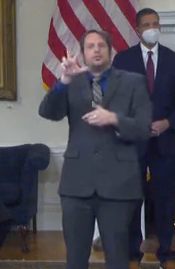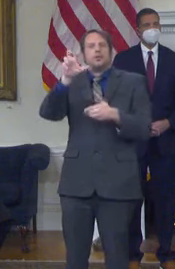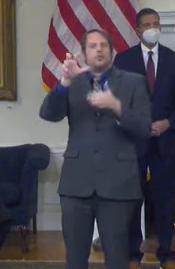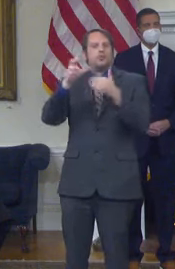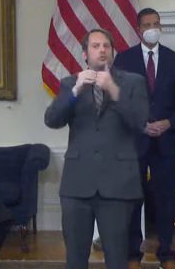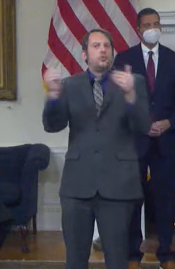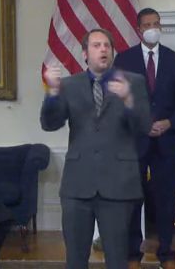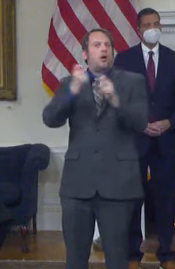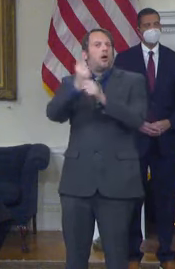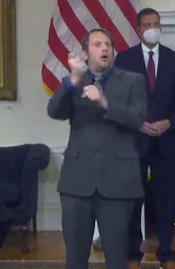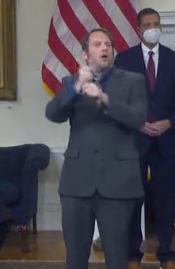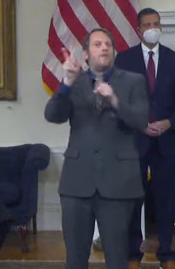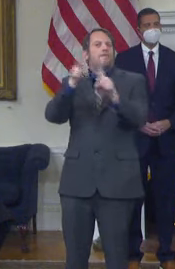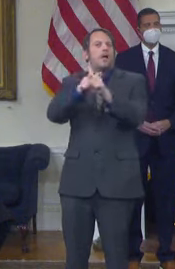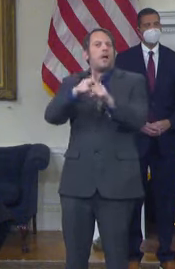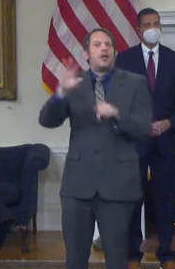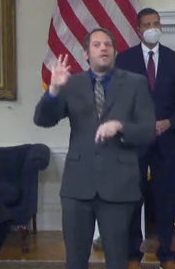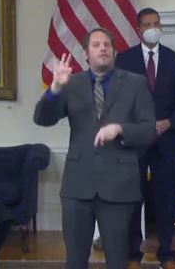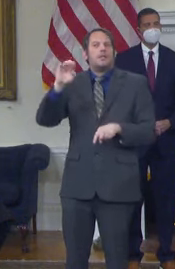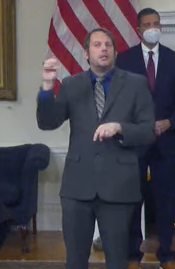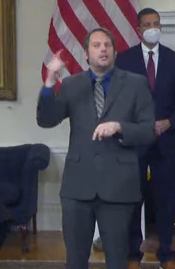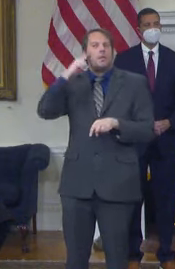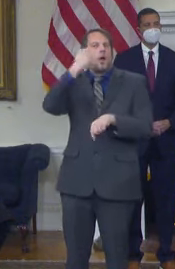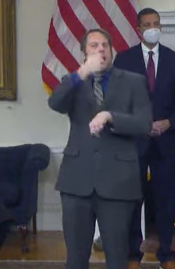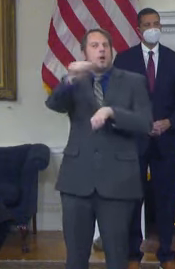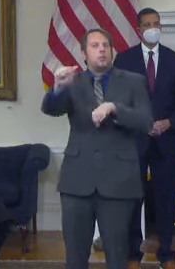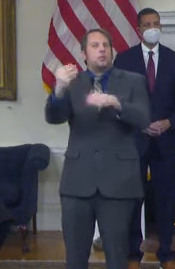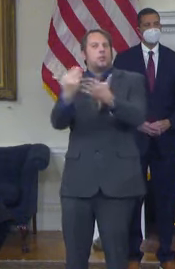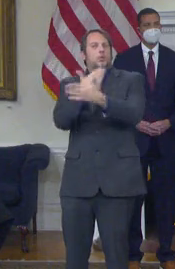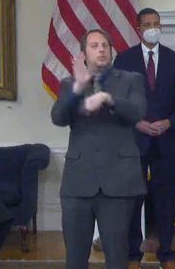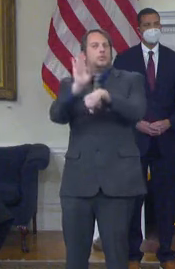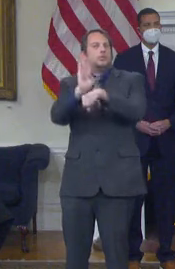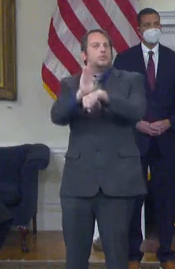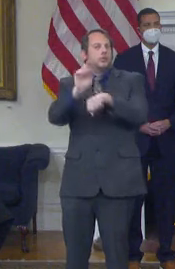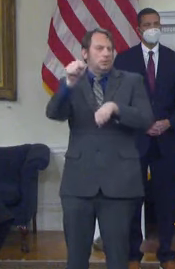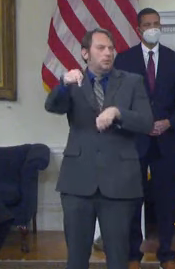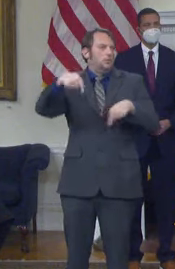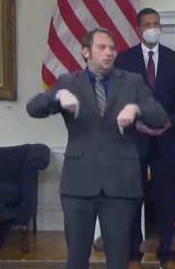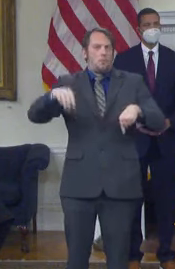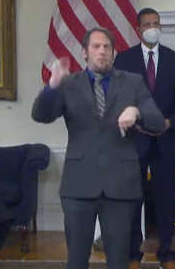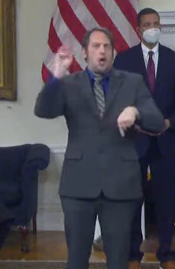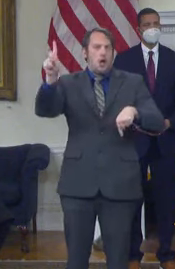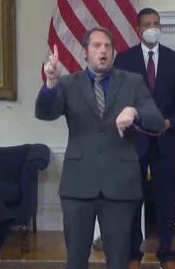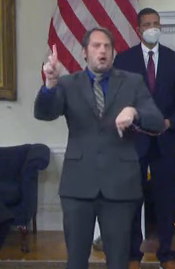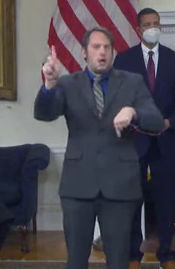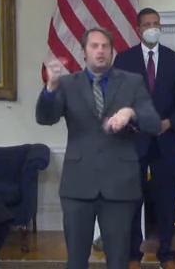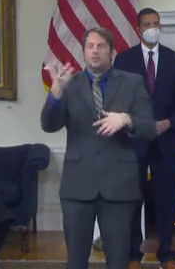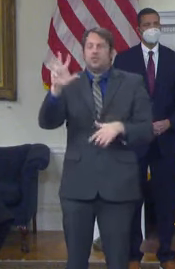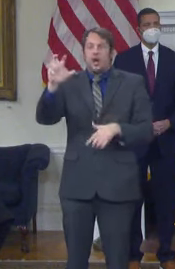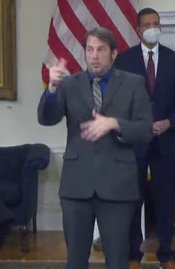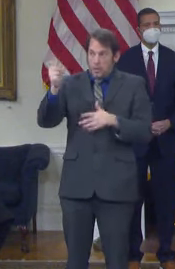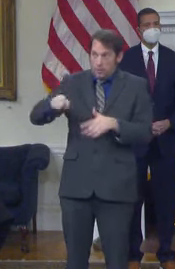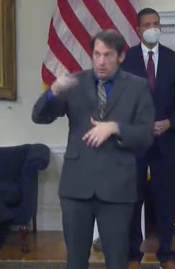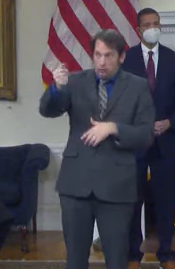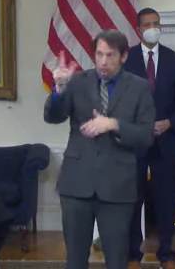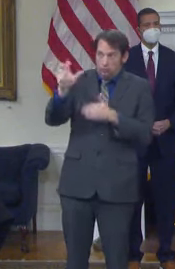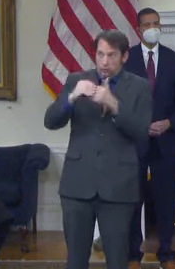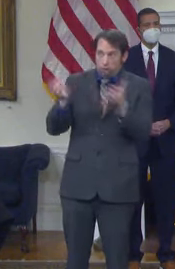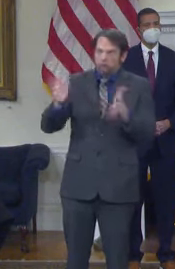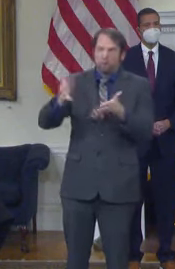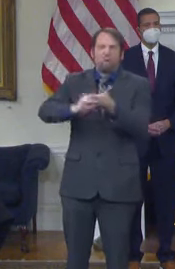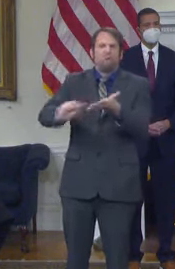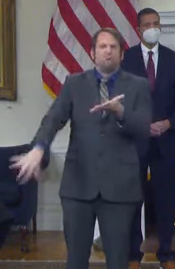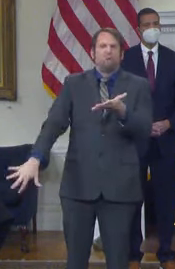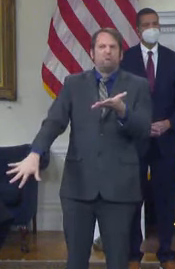is required for any entity that registers with the state electronically. It's another needless and costly